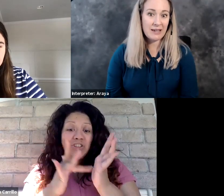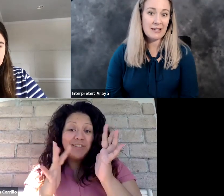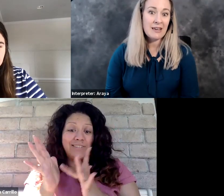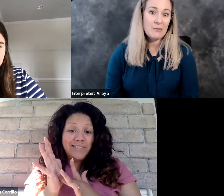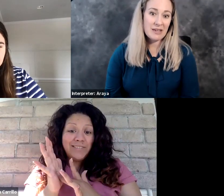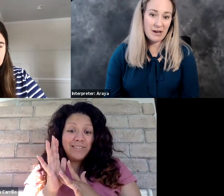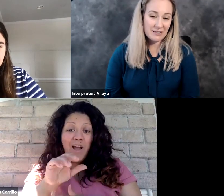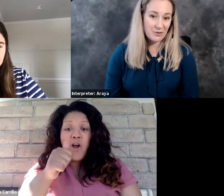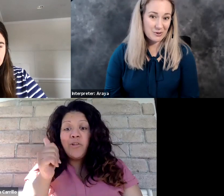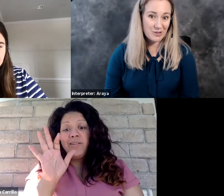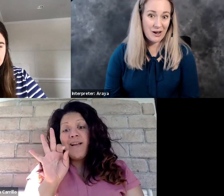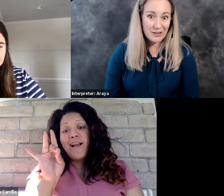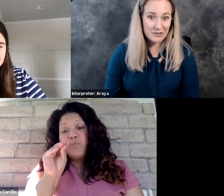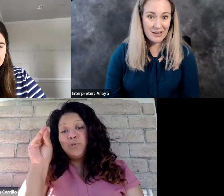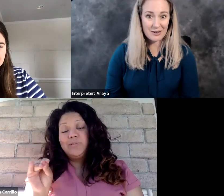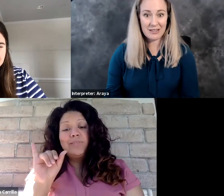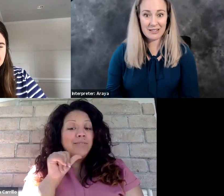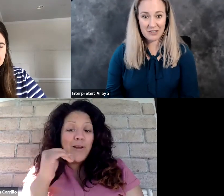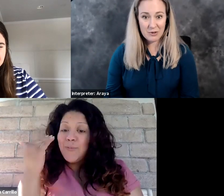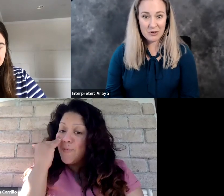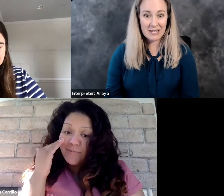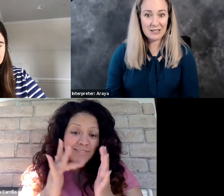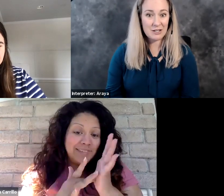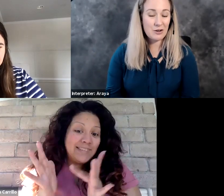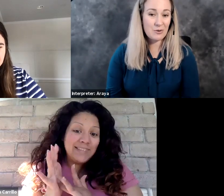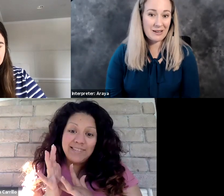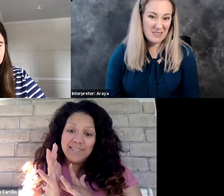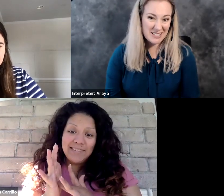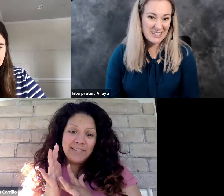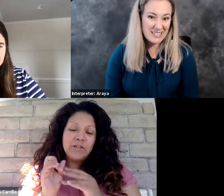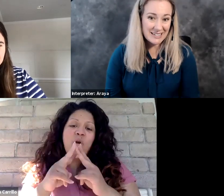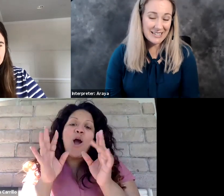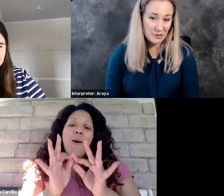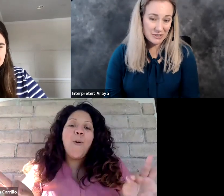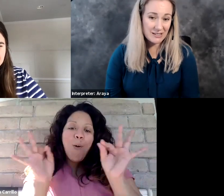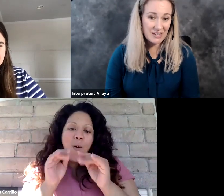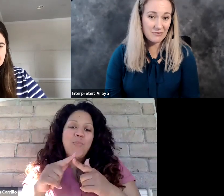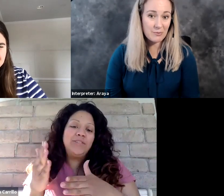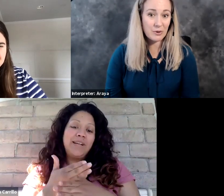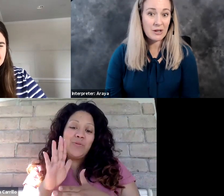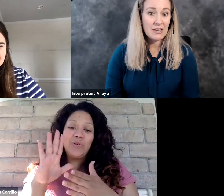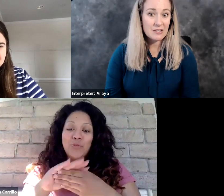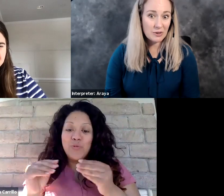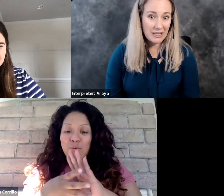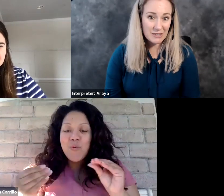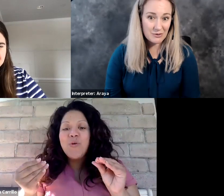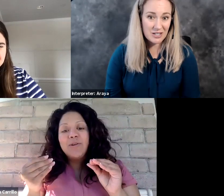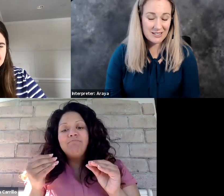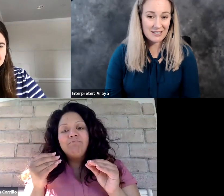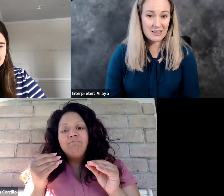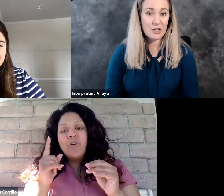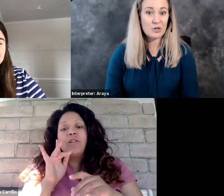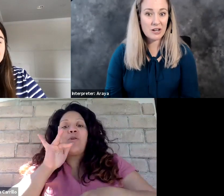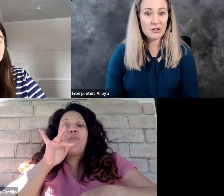you may be impactful to others, other in the deaf community, you know, they say 98% of deaf people don't claim to know